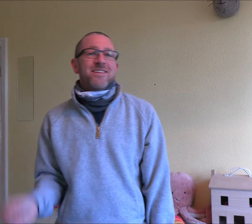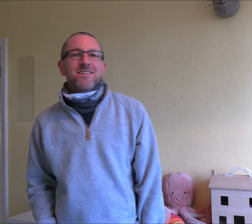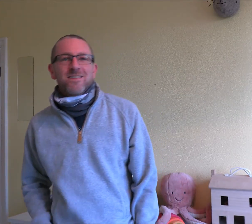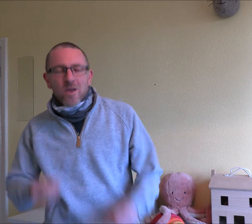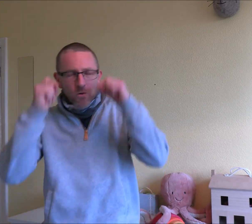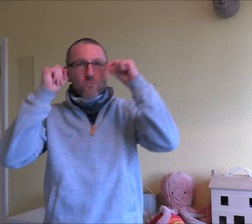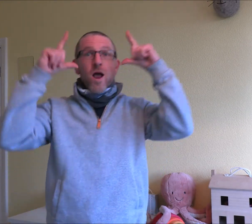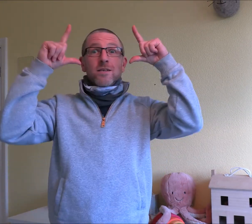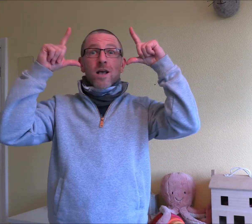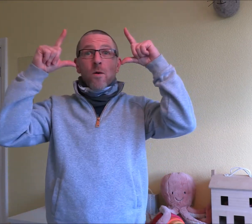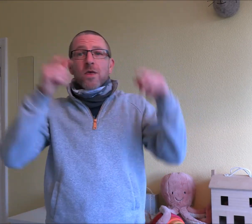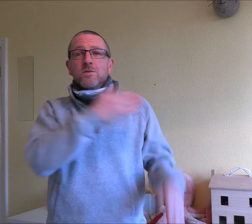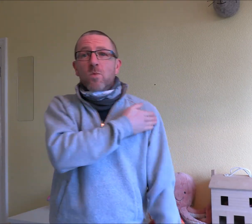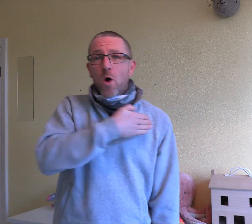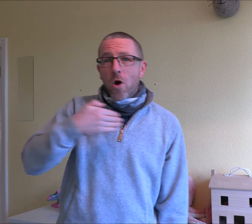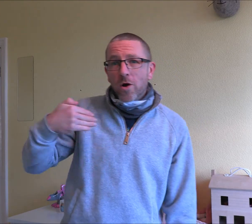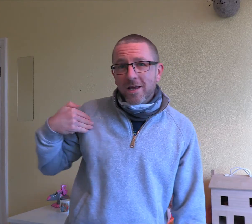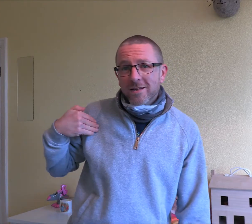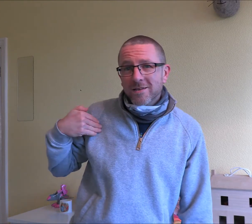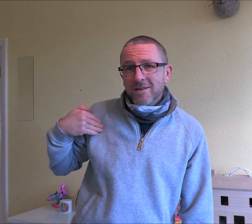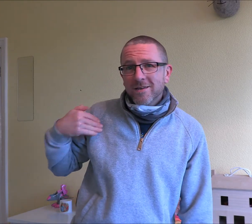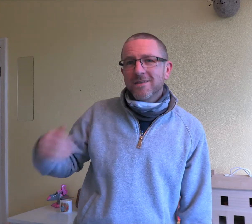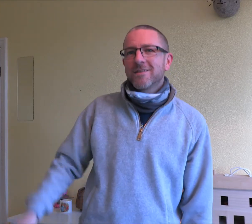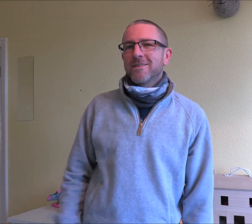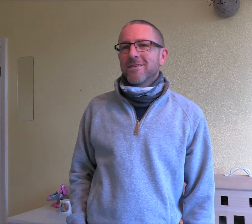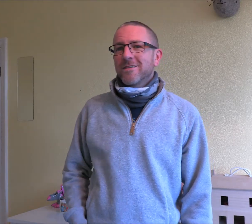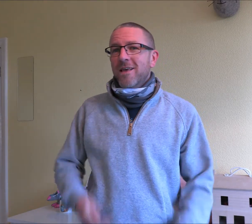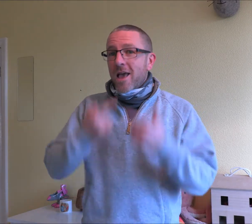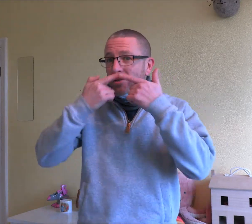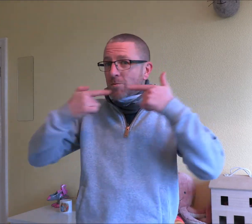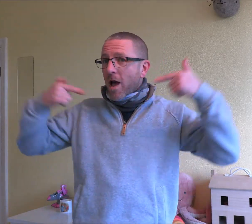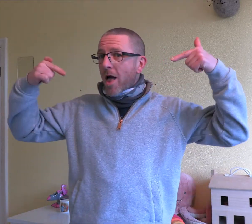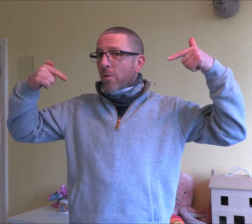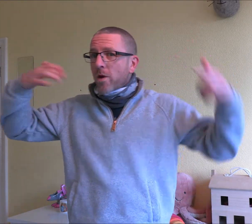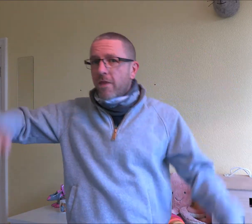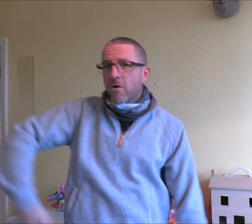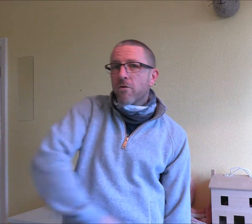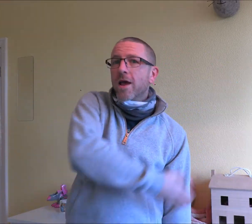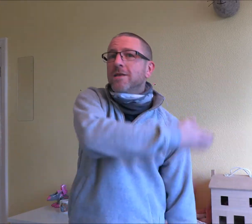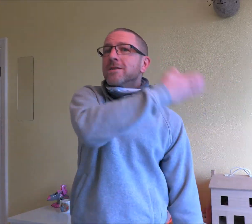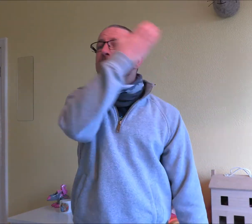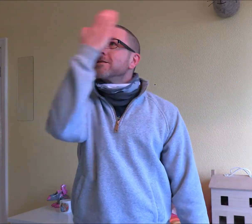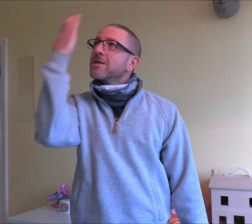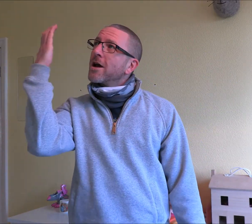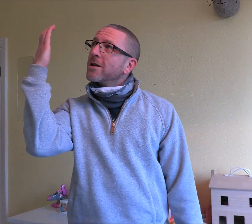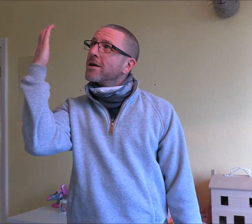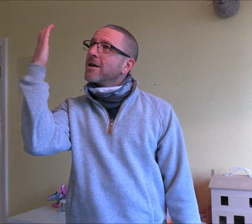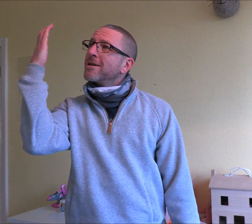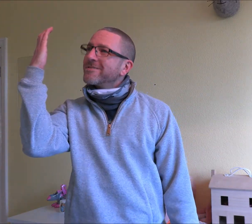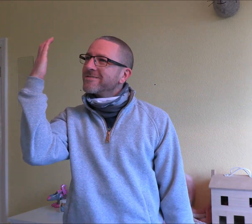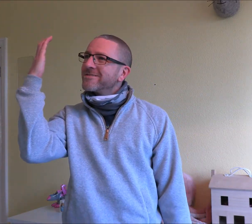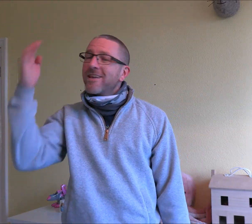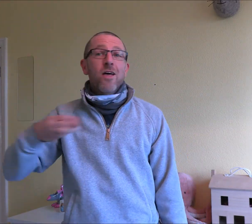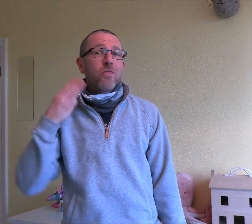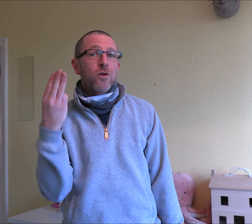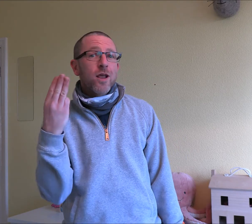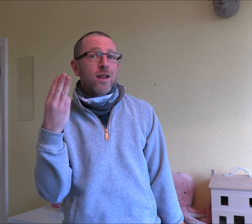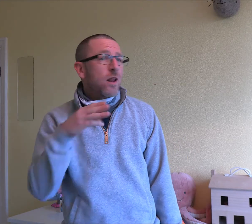Rise up this morning, smile with the rising sun Three little